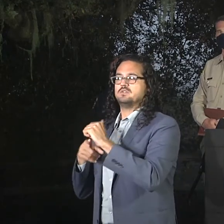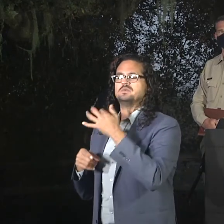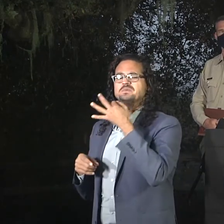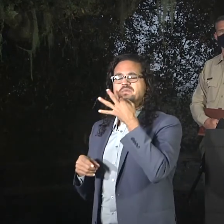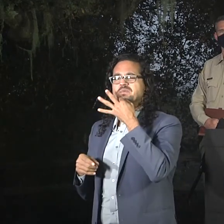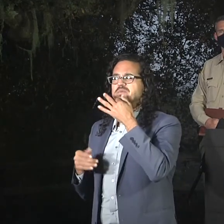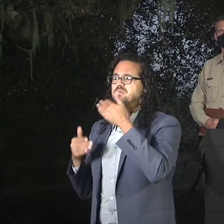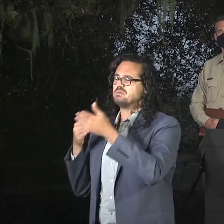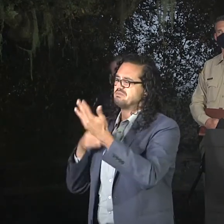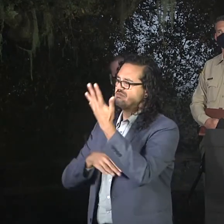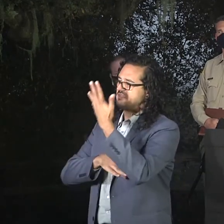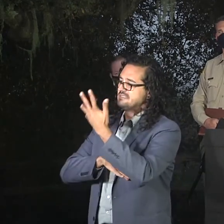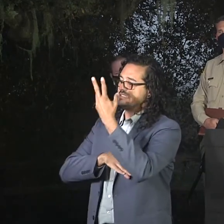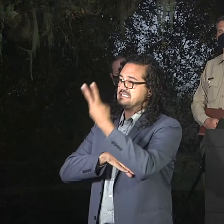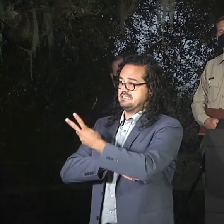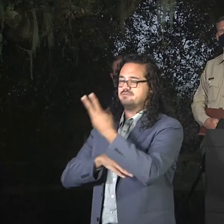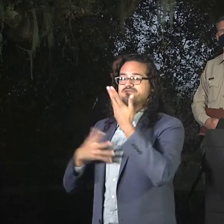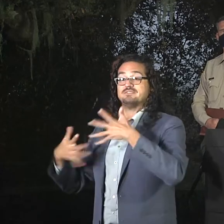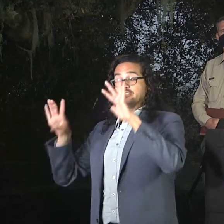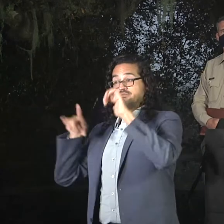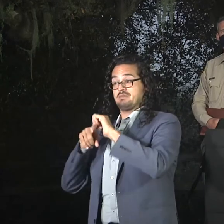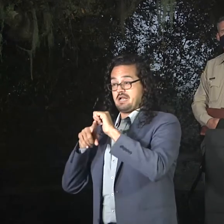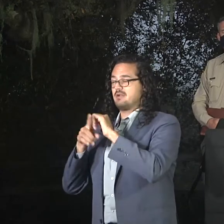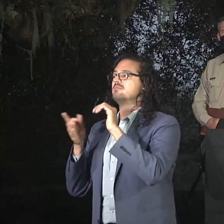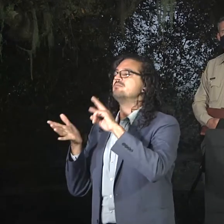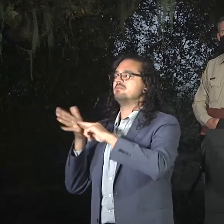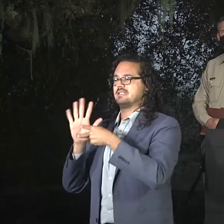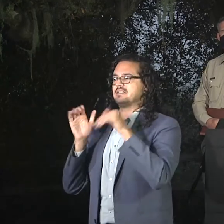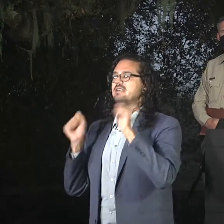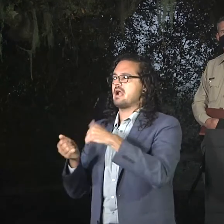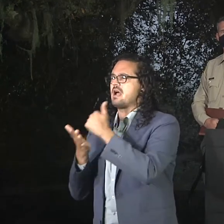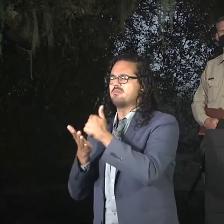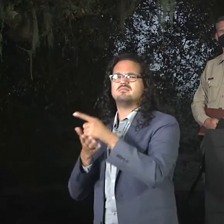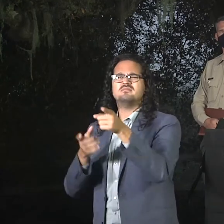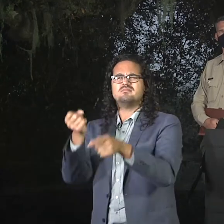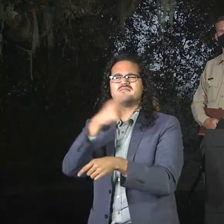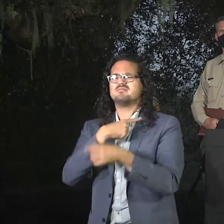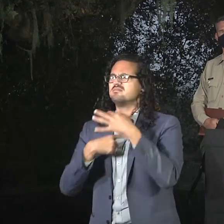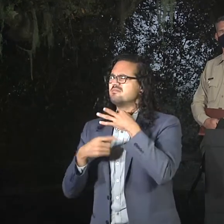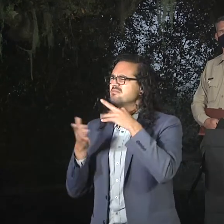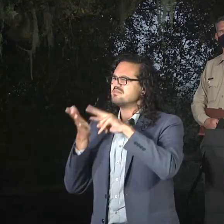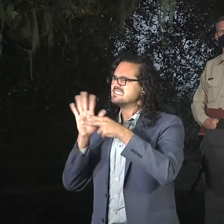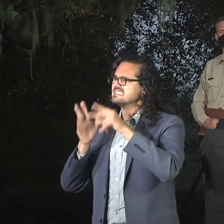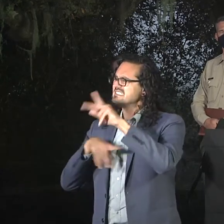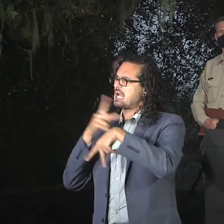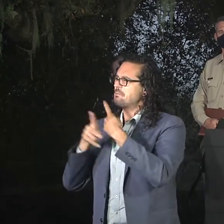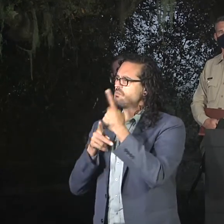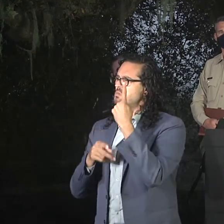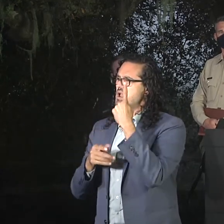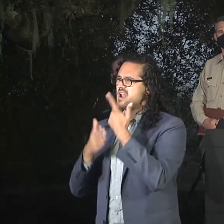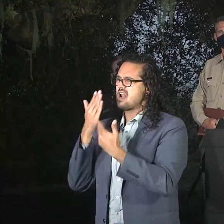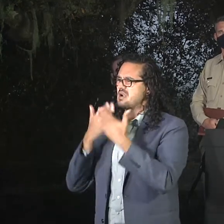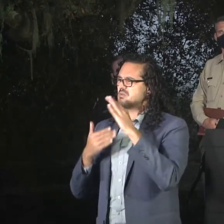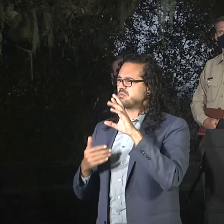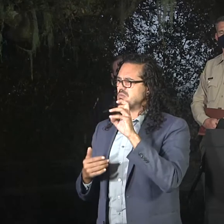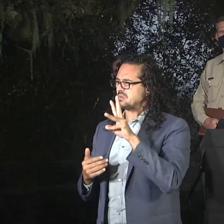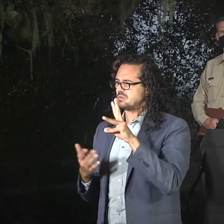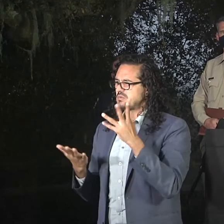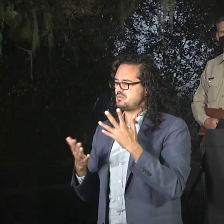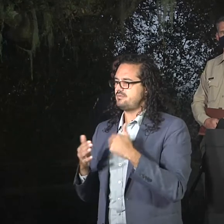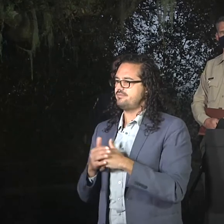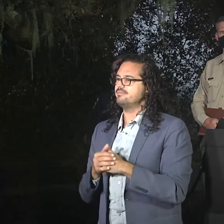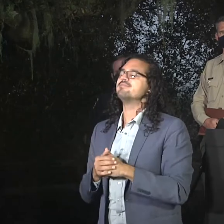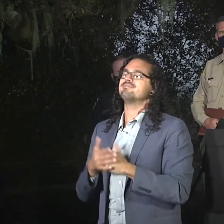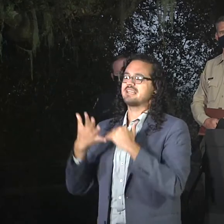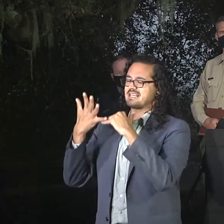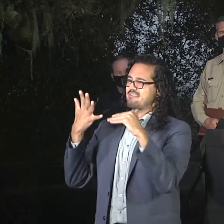six days. Can you explain what Type 1 means? Type 1 is just a level of training and a level of experience as